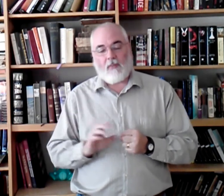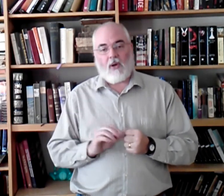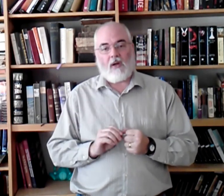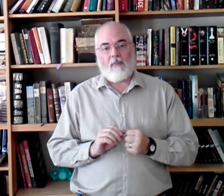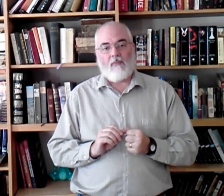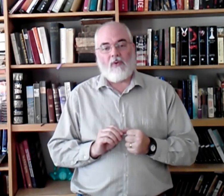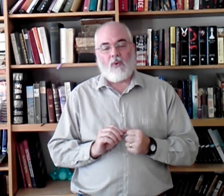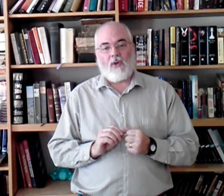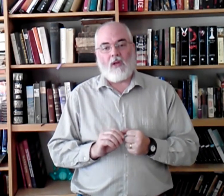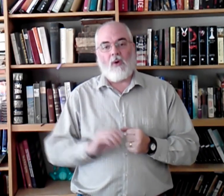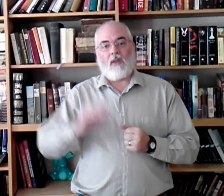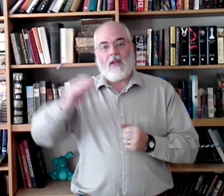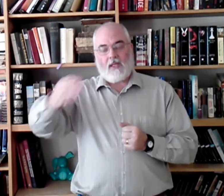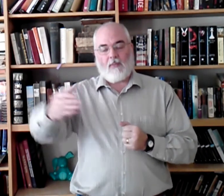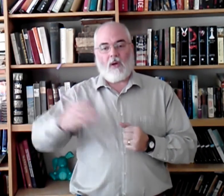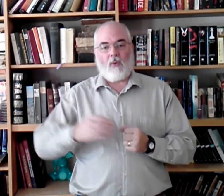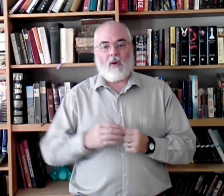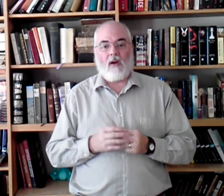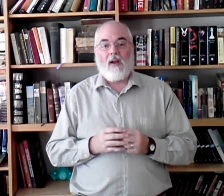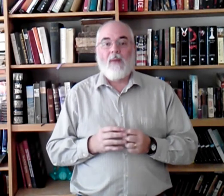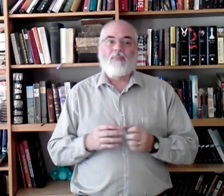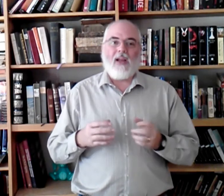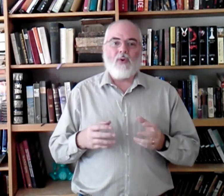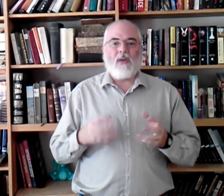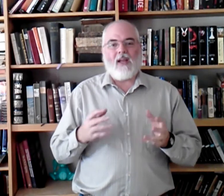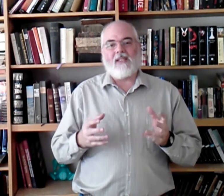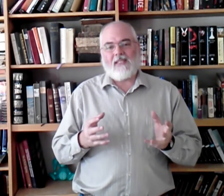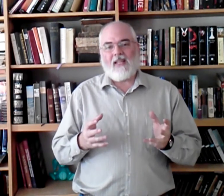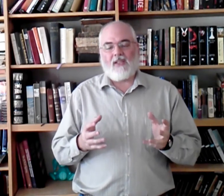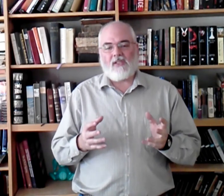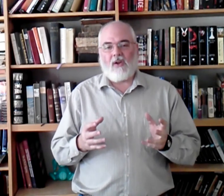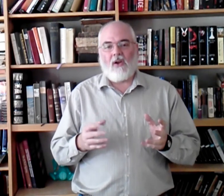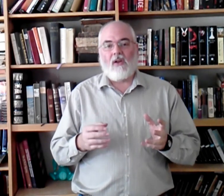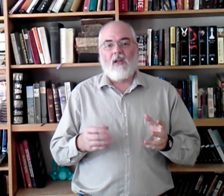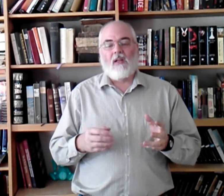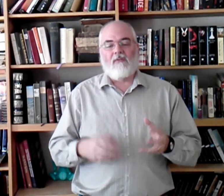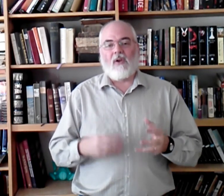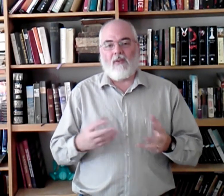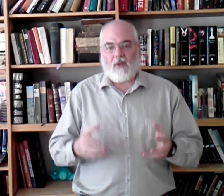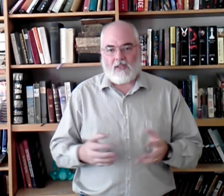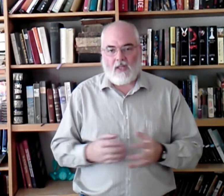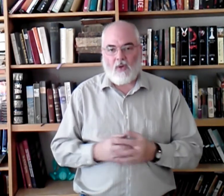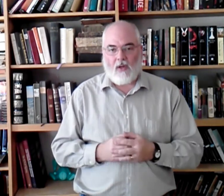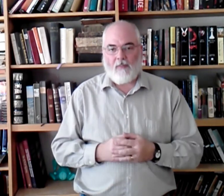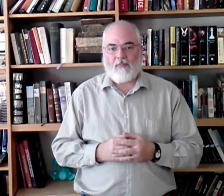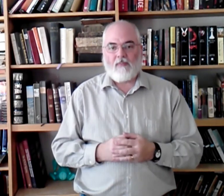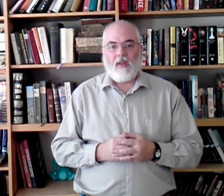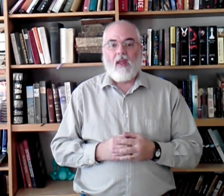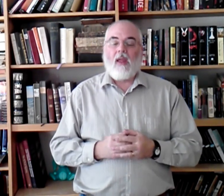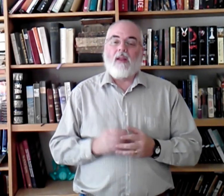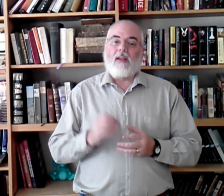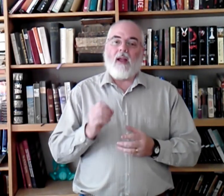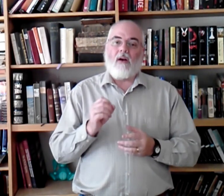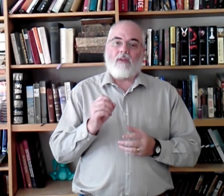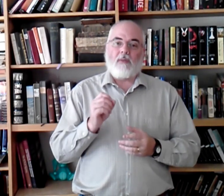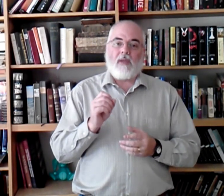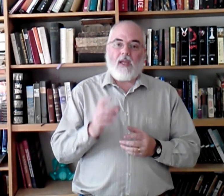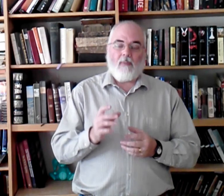part before you can go on to the next part, where I do kind of sing the song very, very slowly. Now, some key